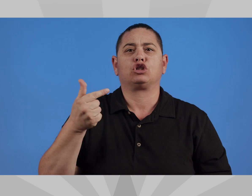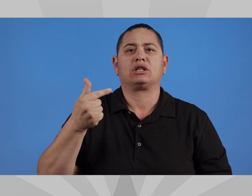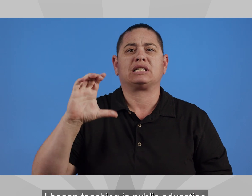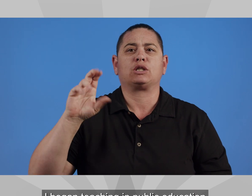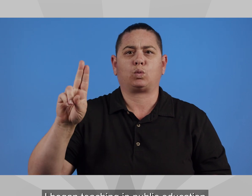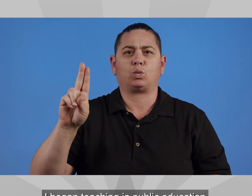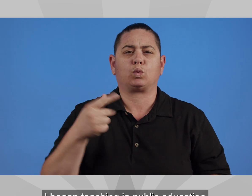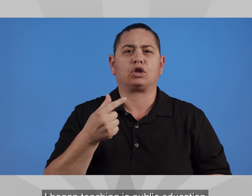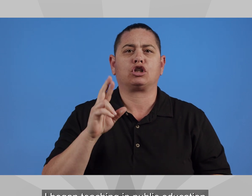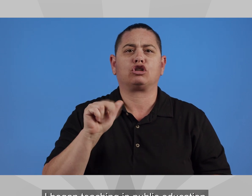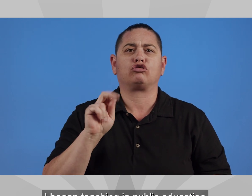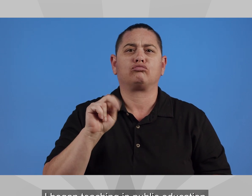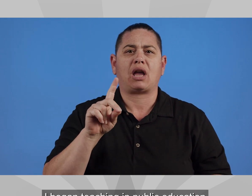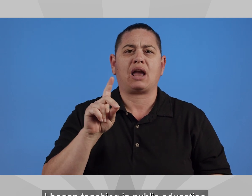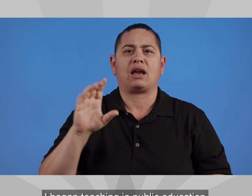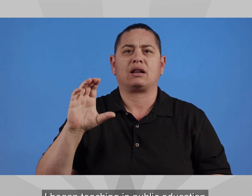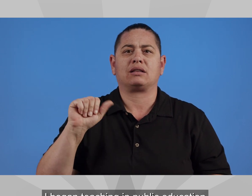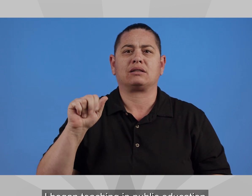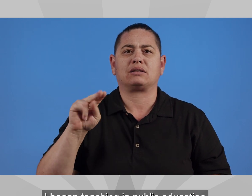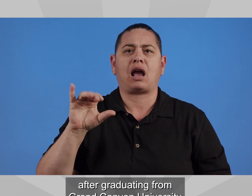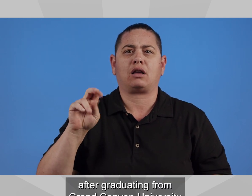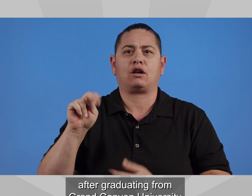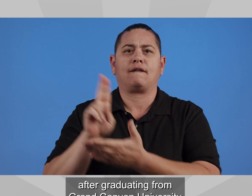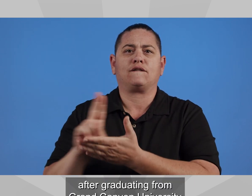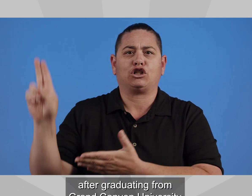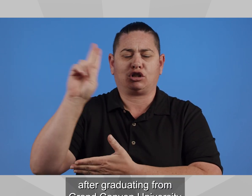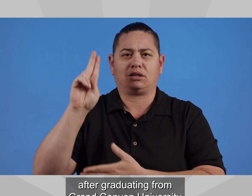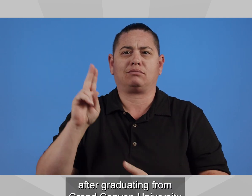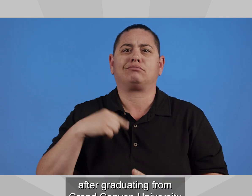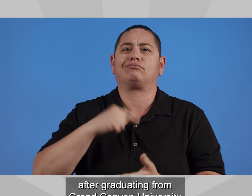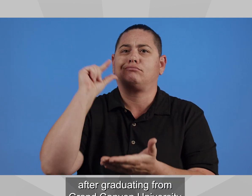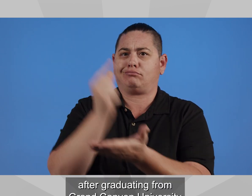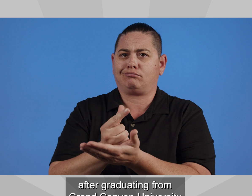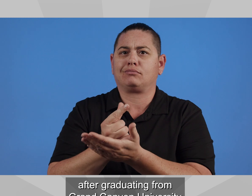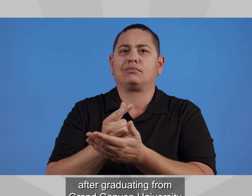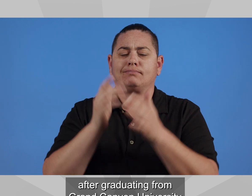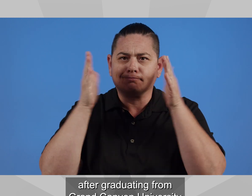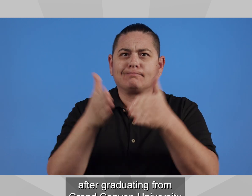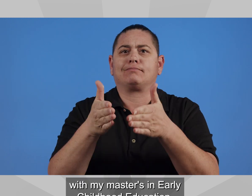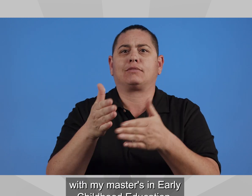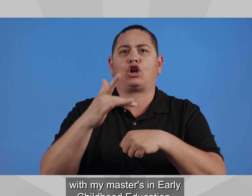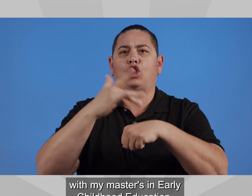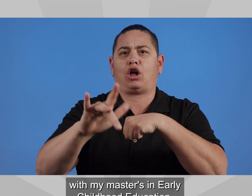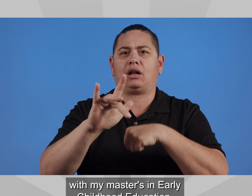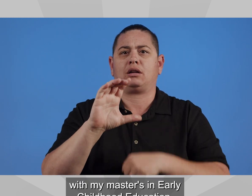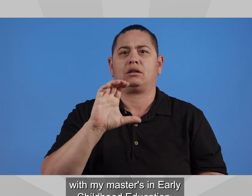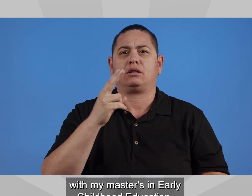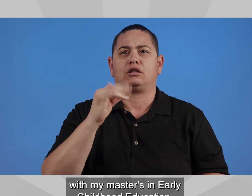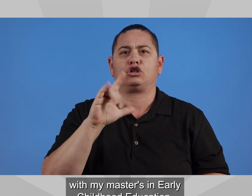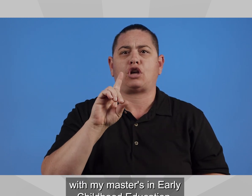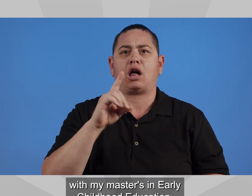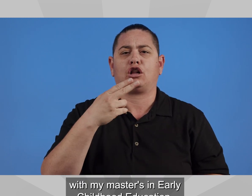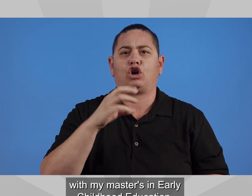I began teaching in public education after graduating from Grand Canyon University with my master's